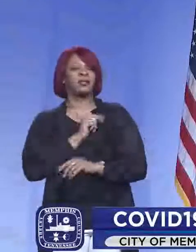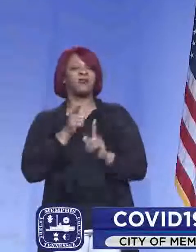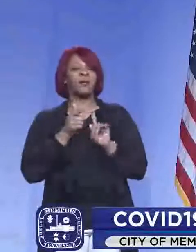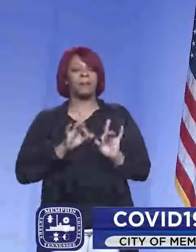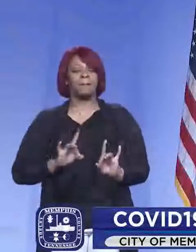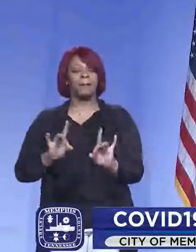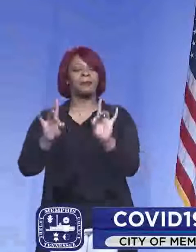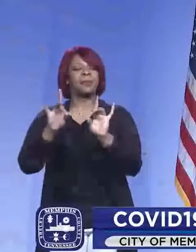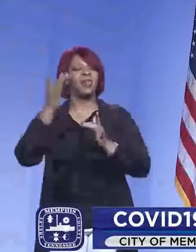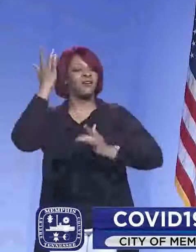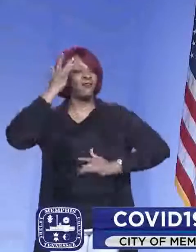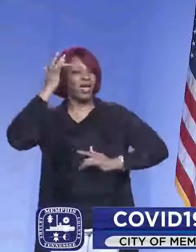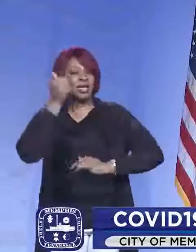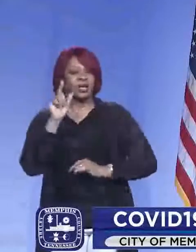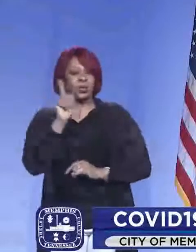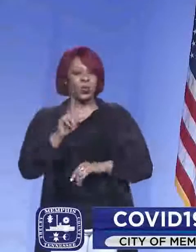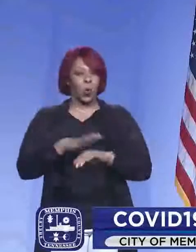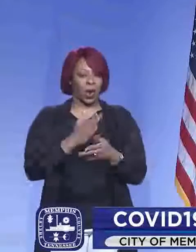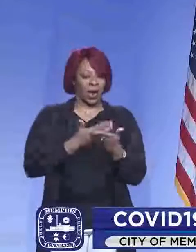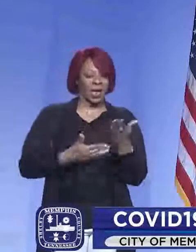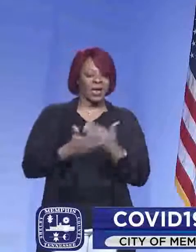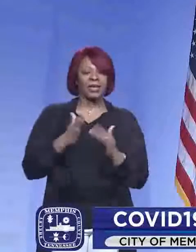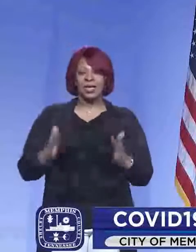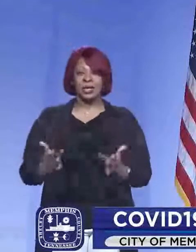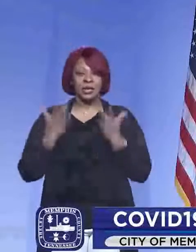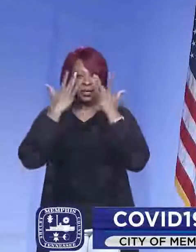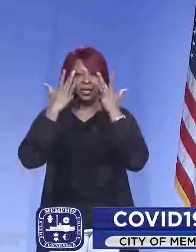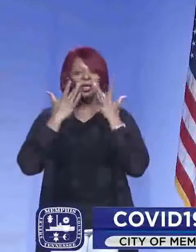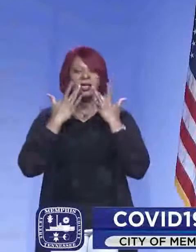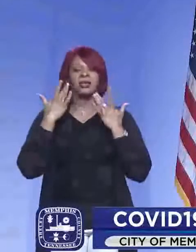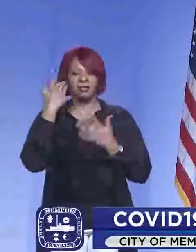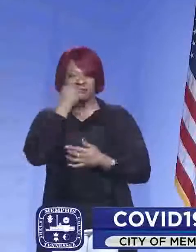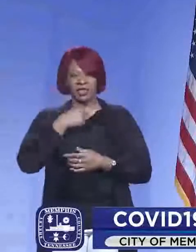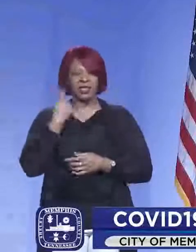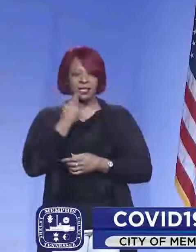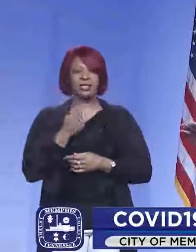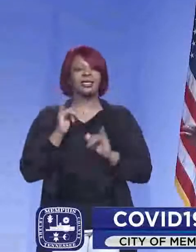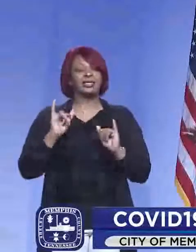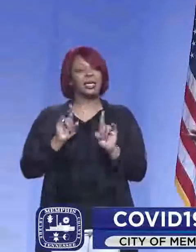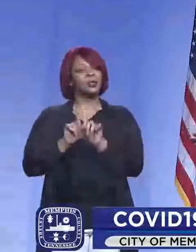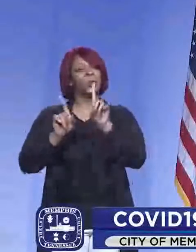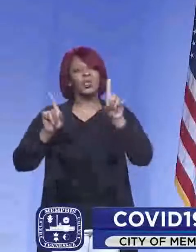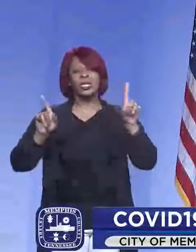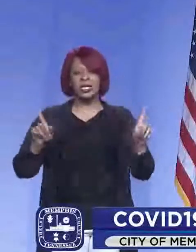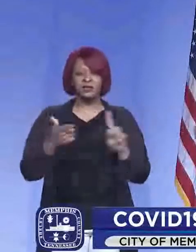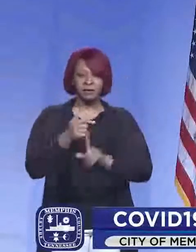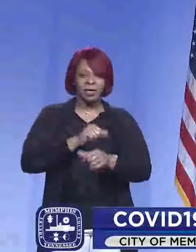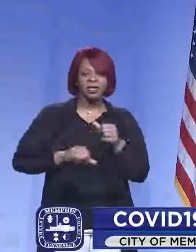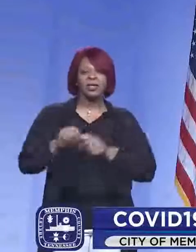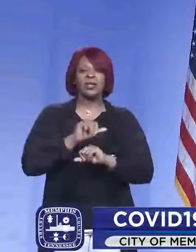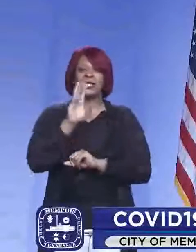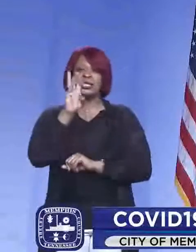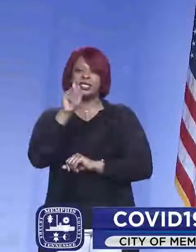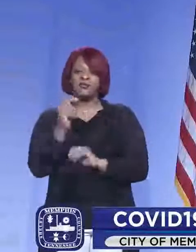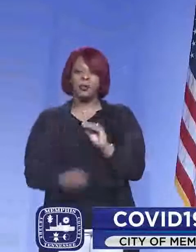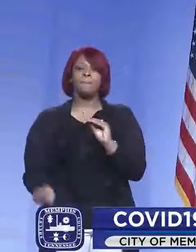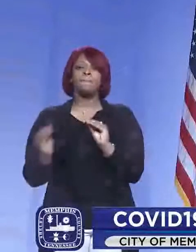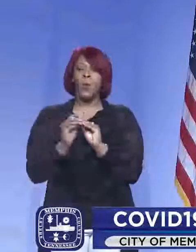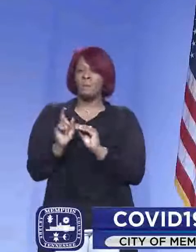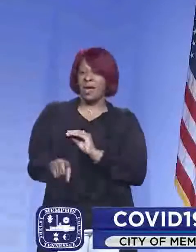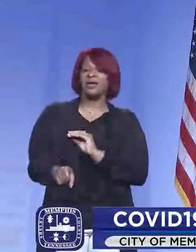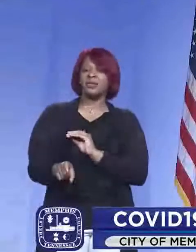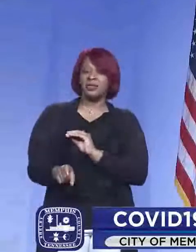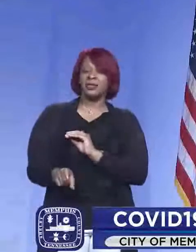up the virus inadvertently on our hands and touching our eyes or face. We need to stay socially distant from each other six feet or more